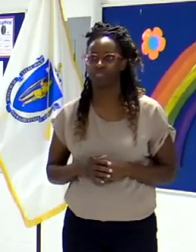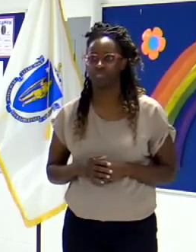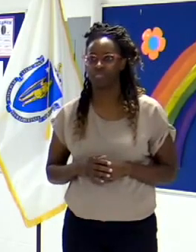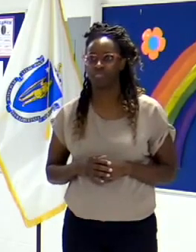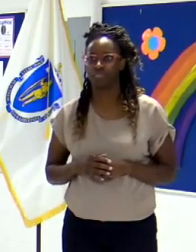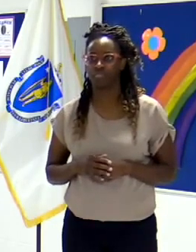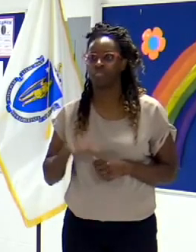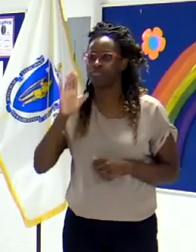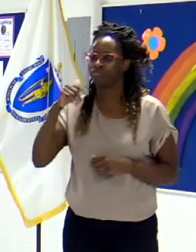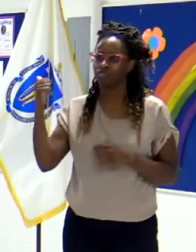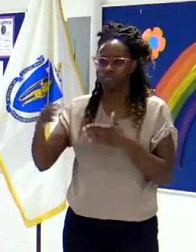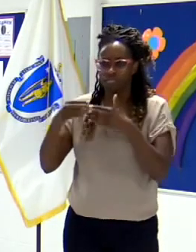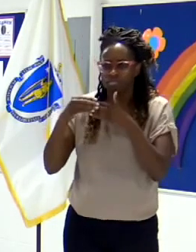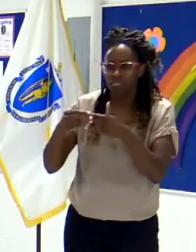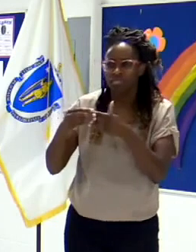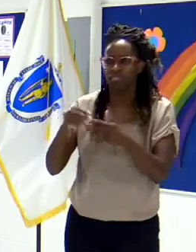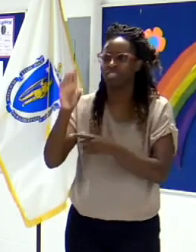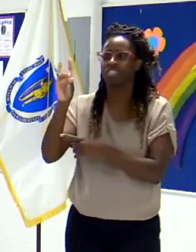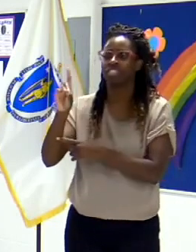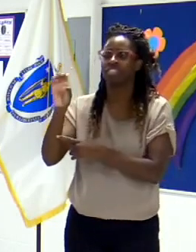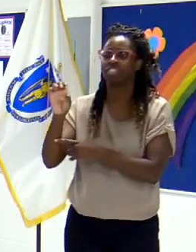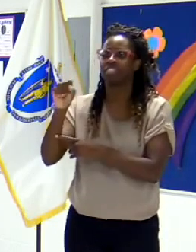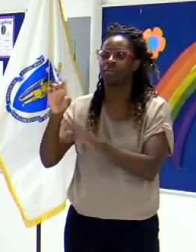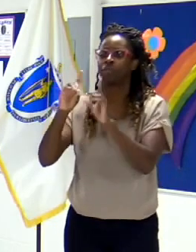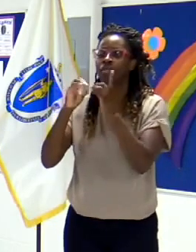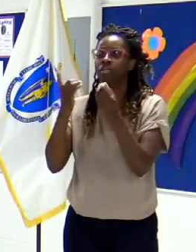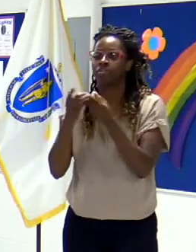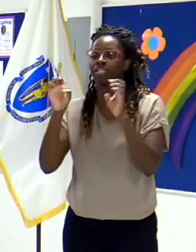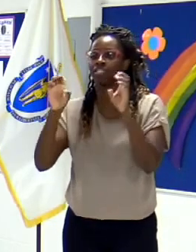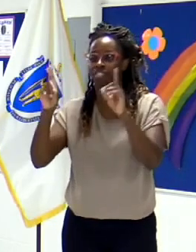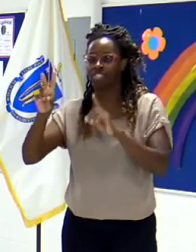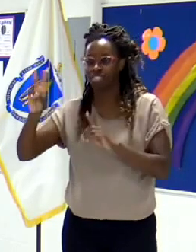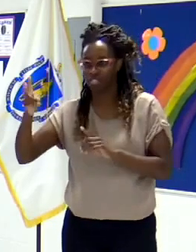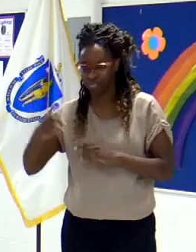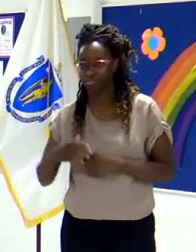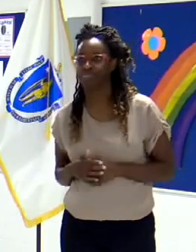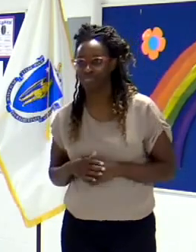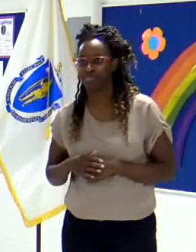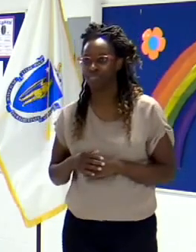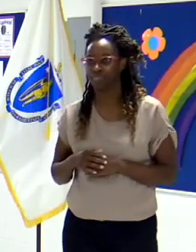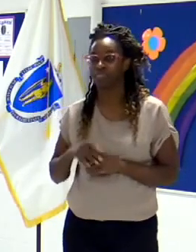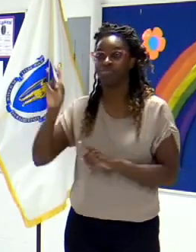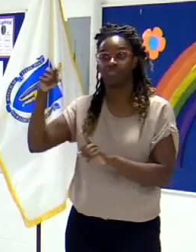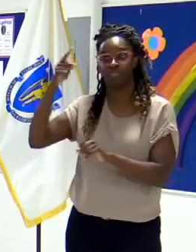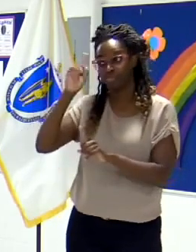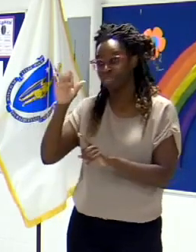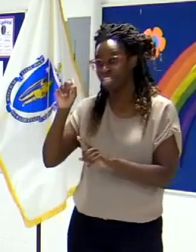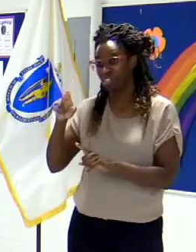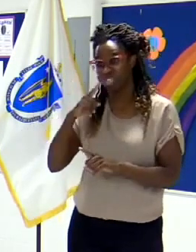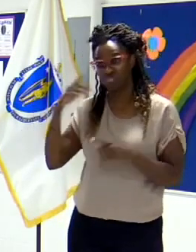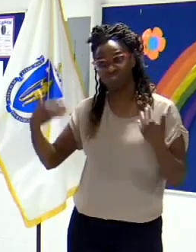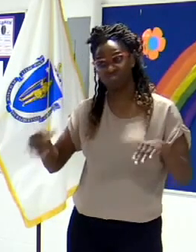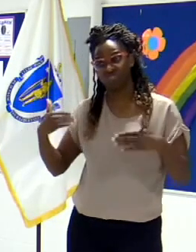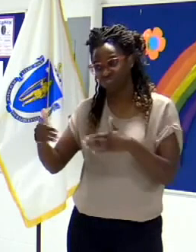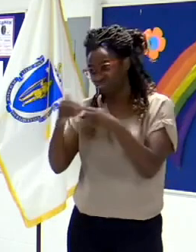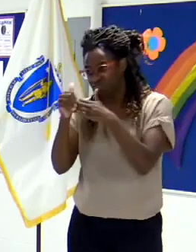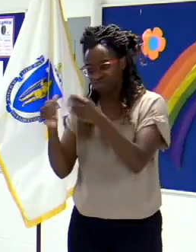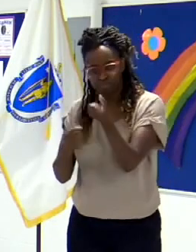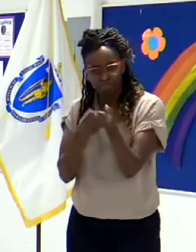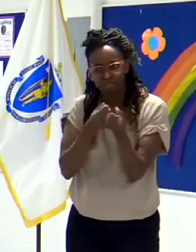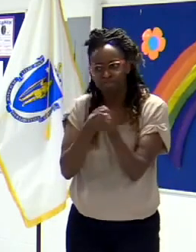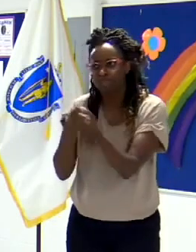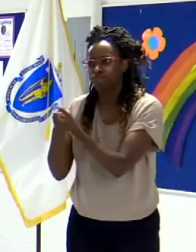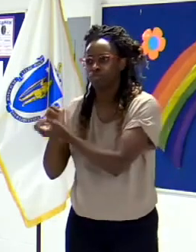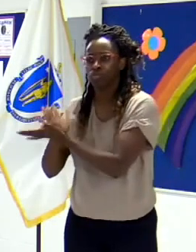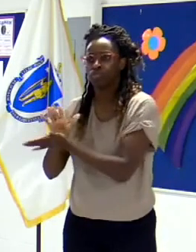provided by the DESC. And of course, Governor Baker, we appreciate your leadership and we thank you for the support. And I'll be remiss,